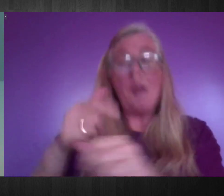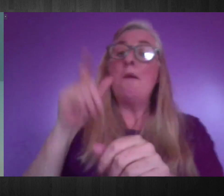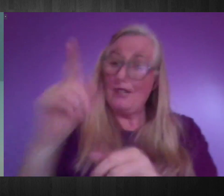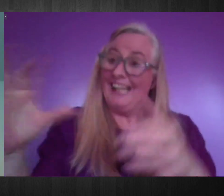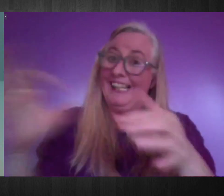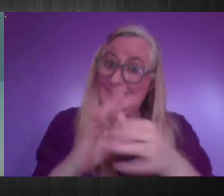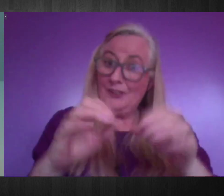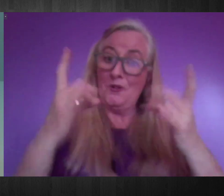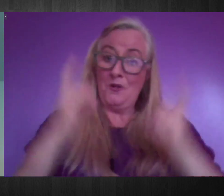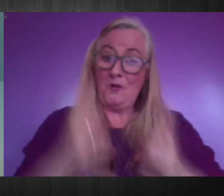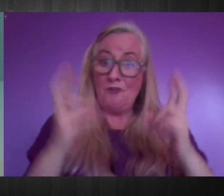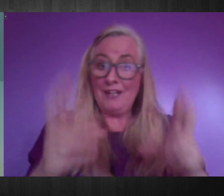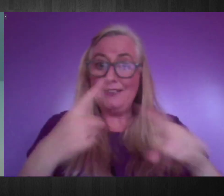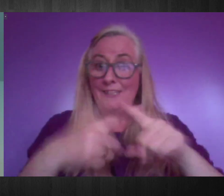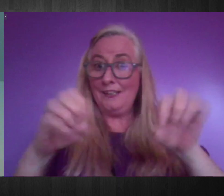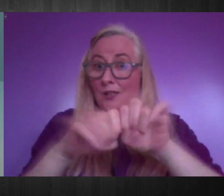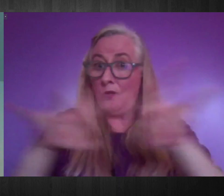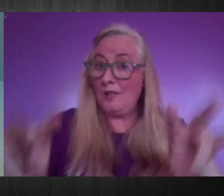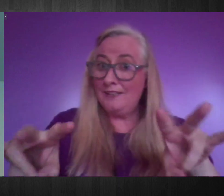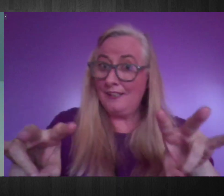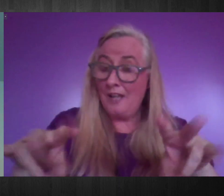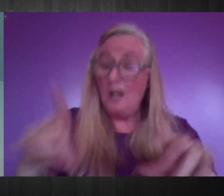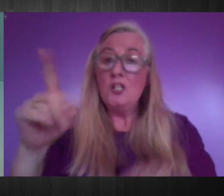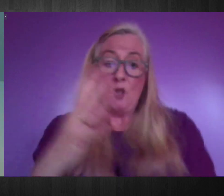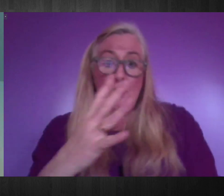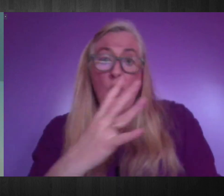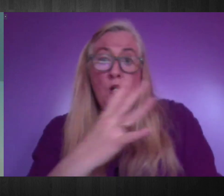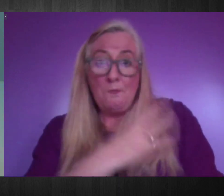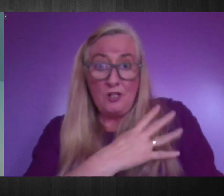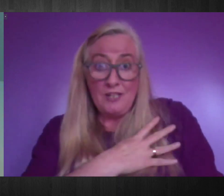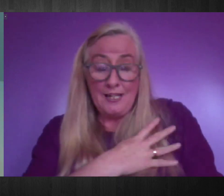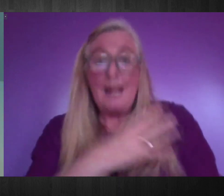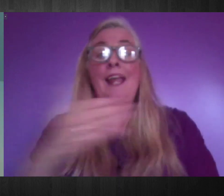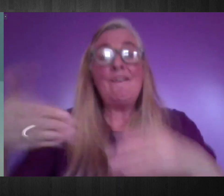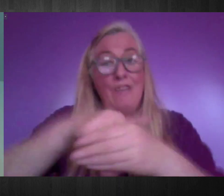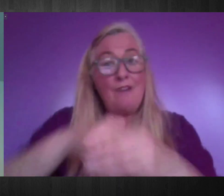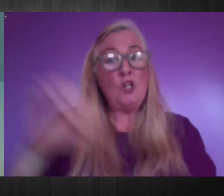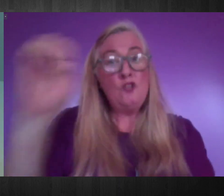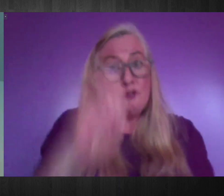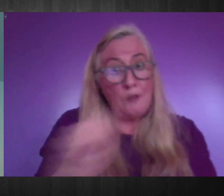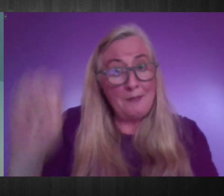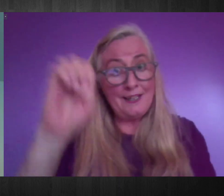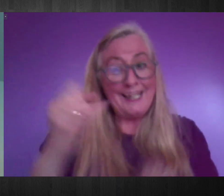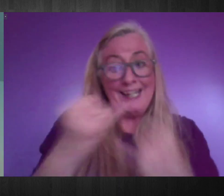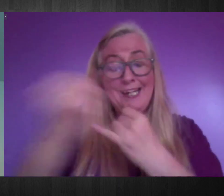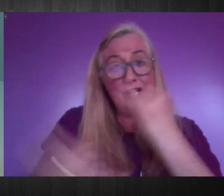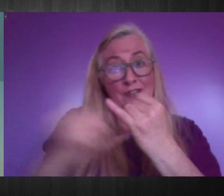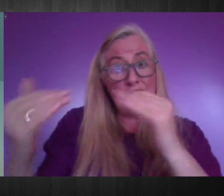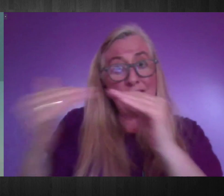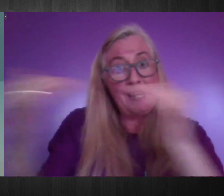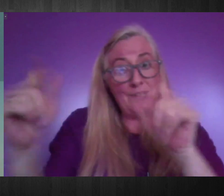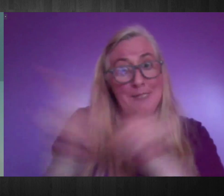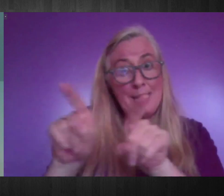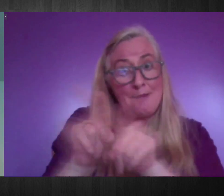duty. The Commission is also actively engaged at a European and international level, liaising with our colleagues in